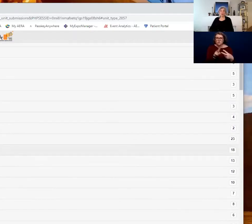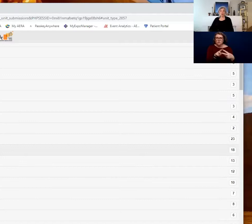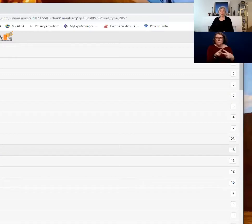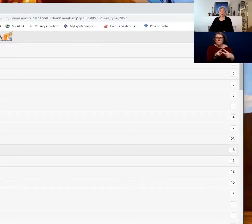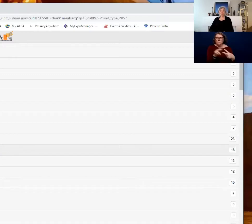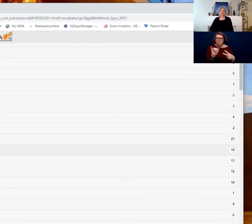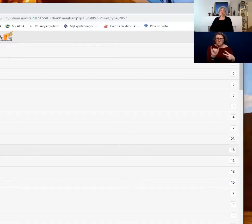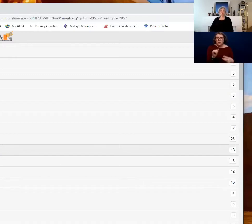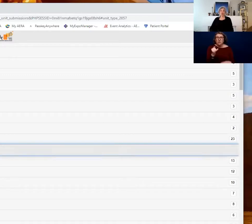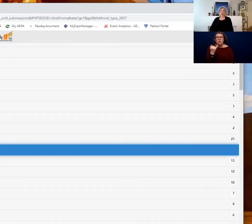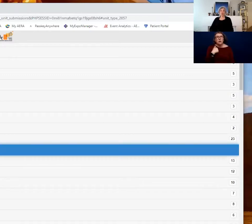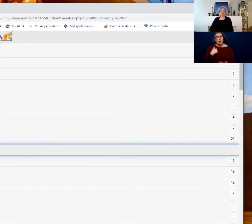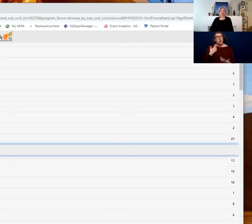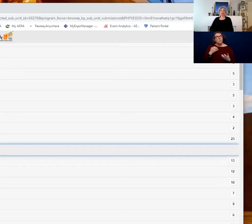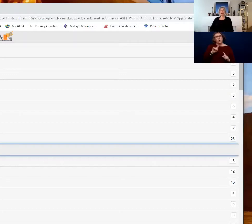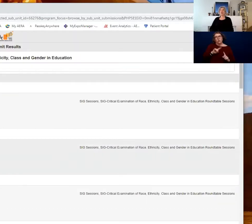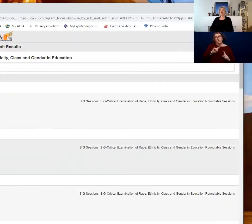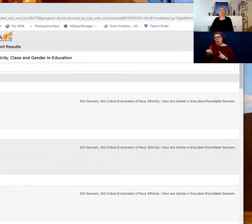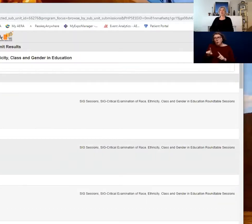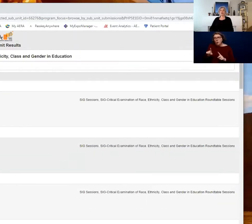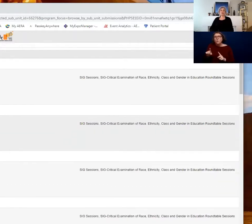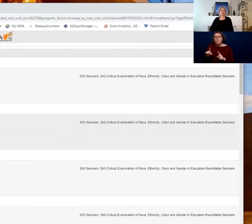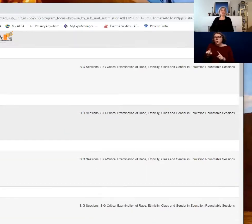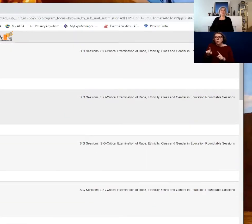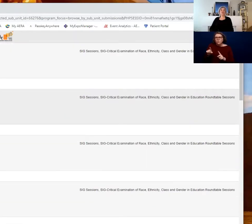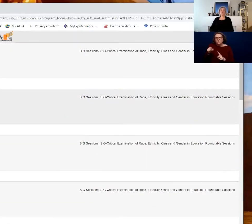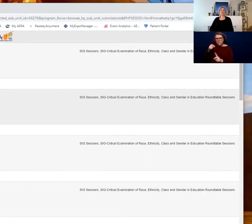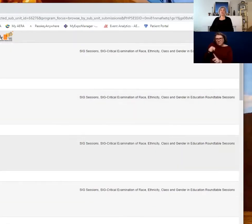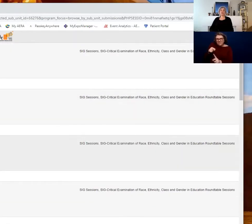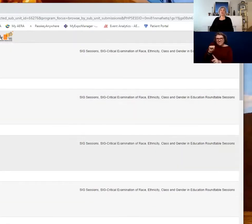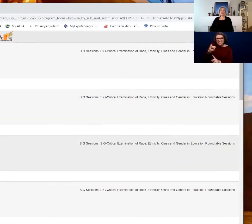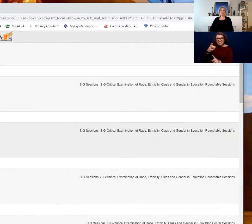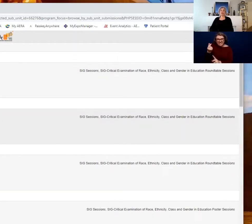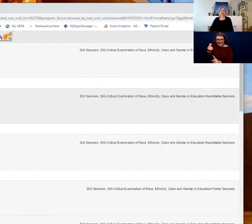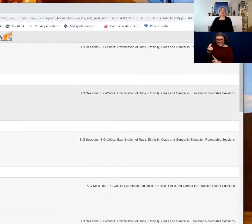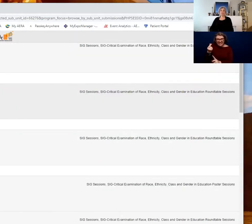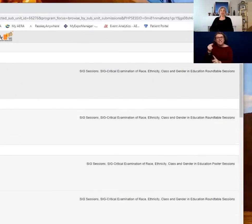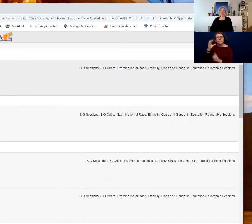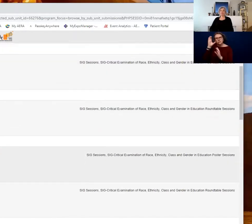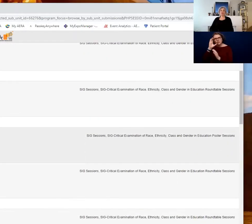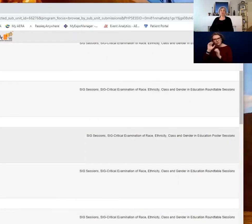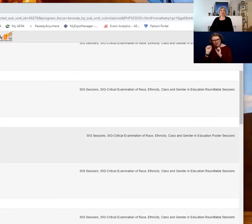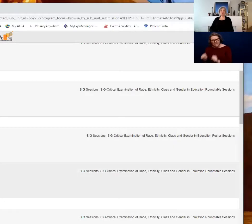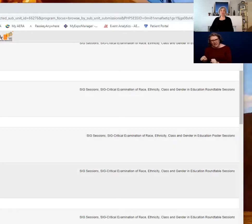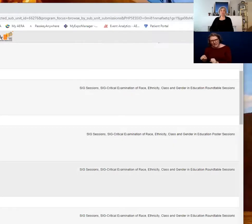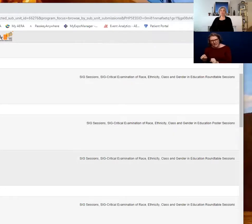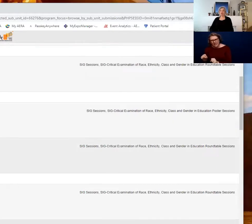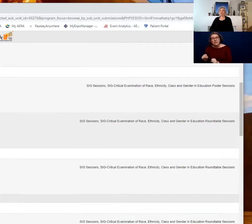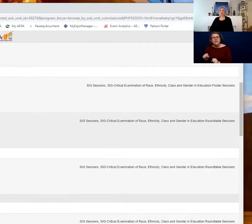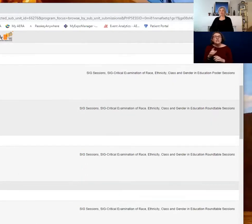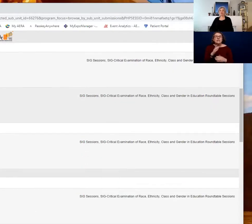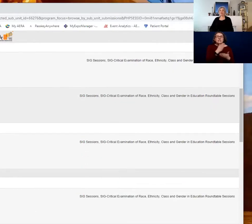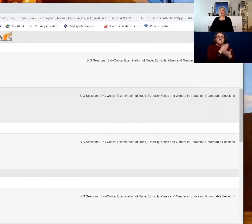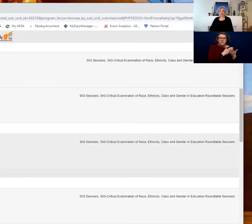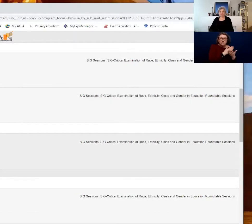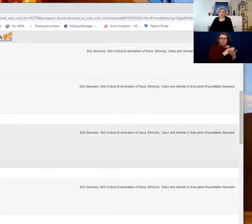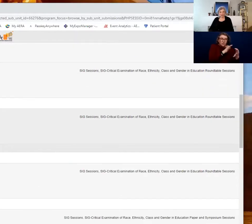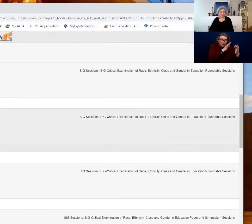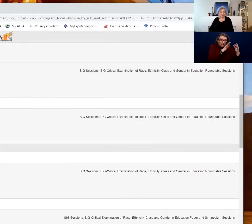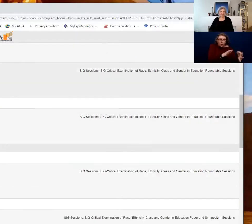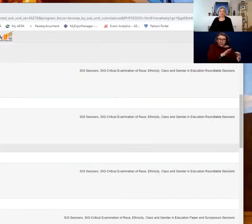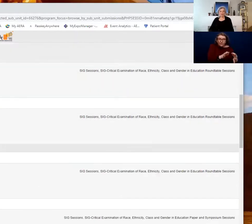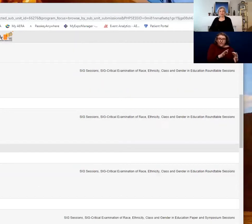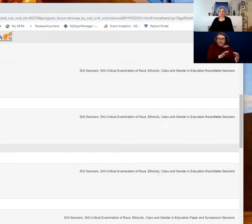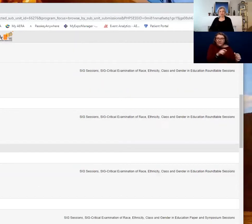where you want to go. Now are these SIGs and divisions an absolutely perfect reflection